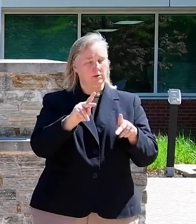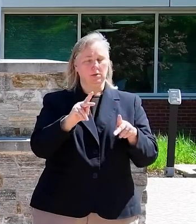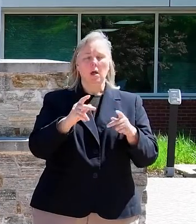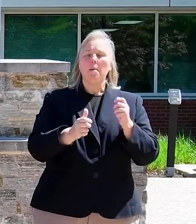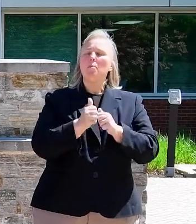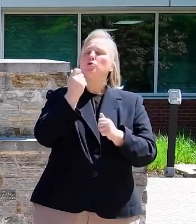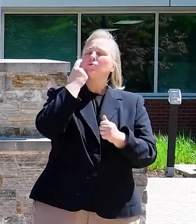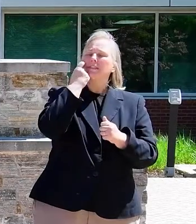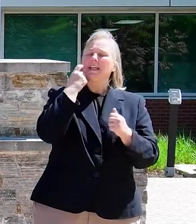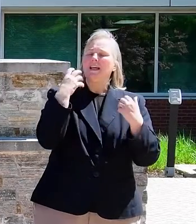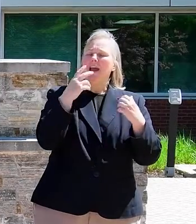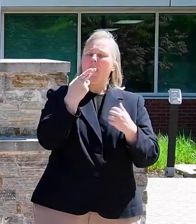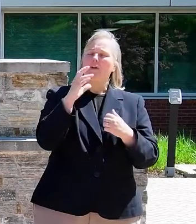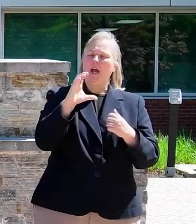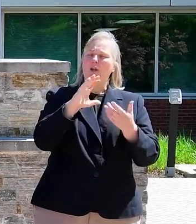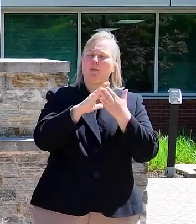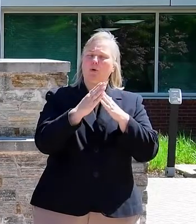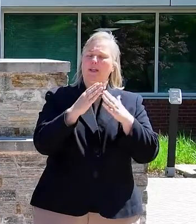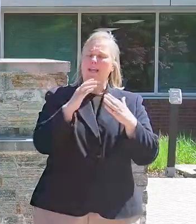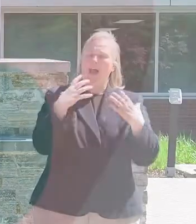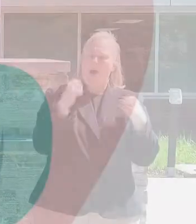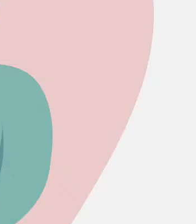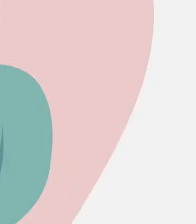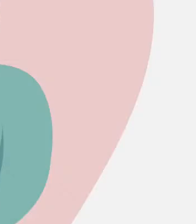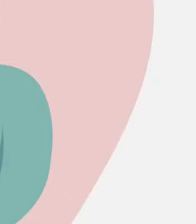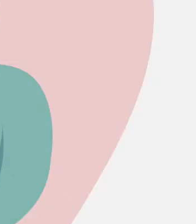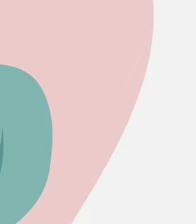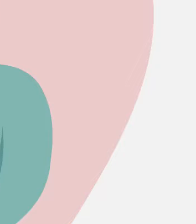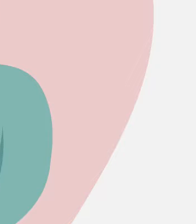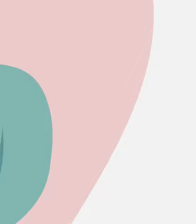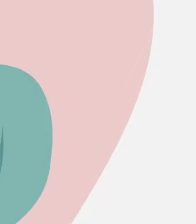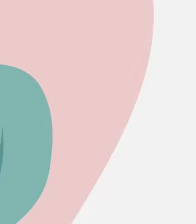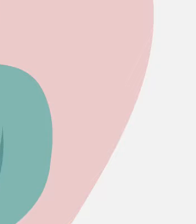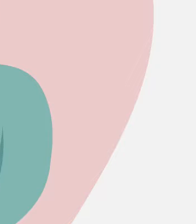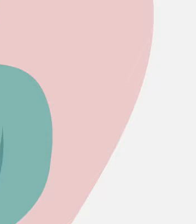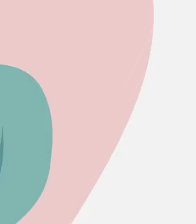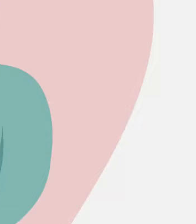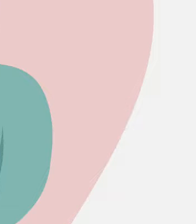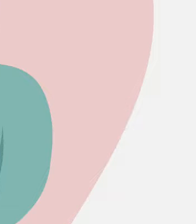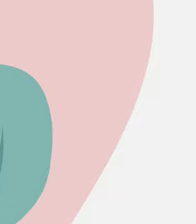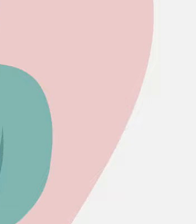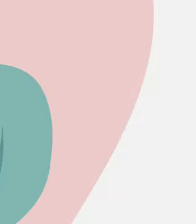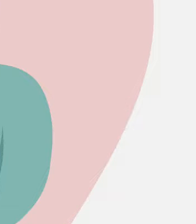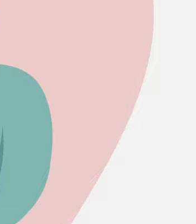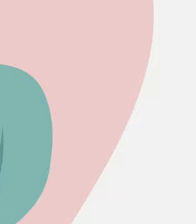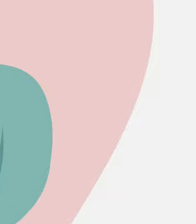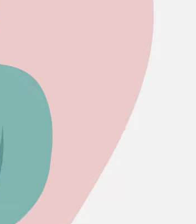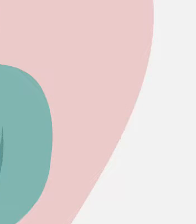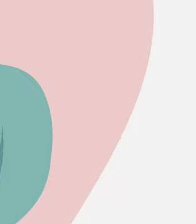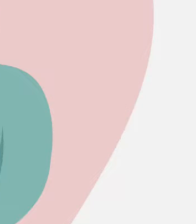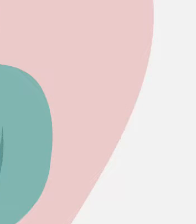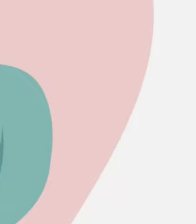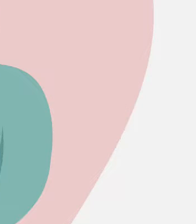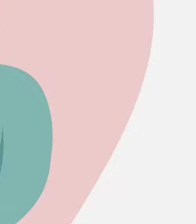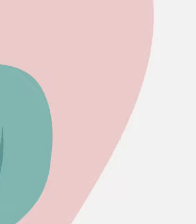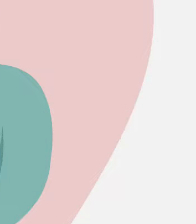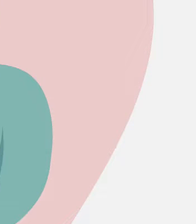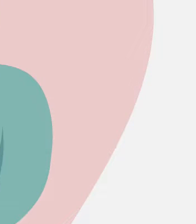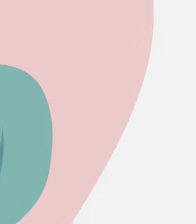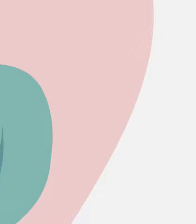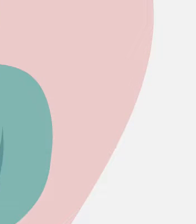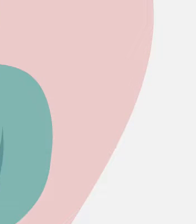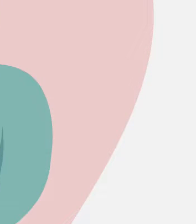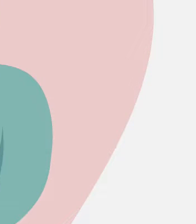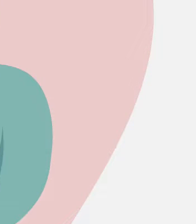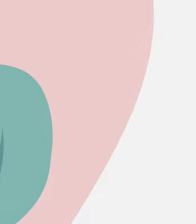needs assessment, the data showed that almost 12% of our Hispanic mothers and 8%